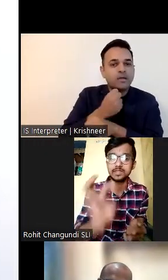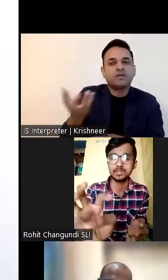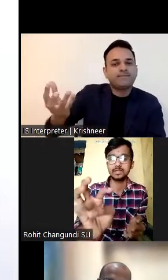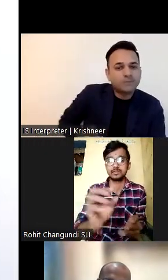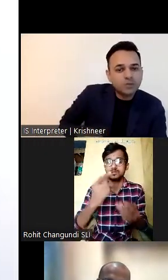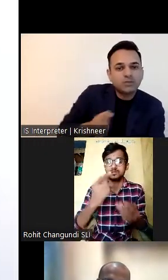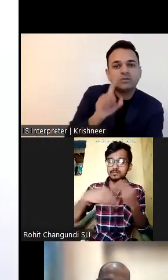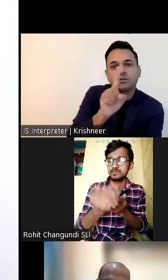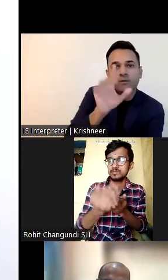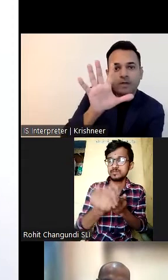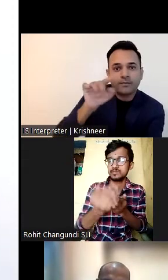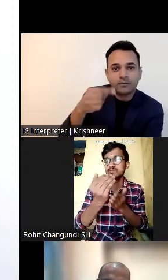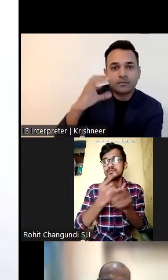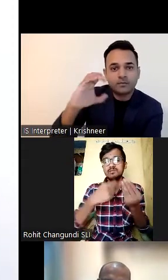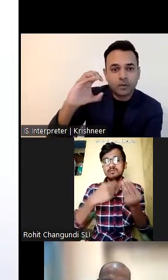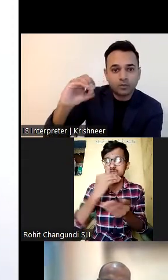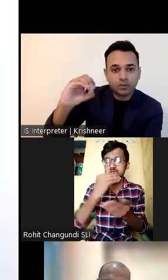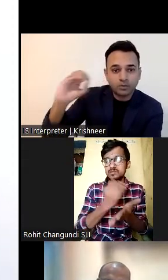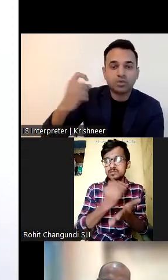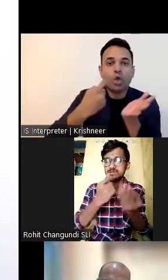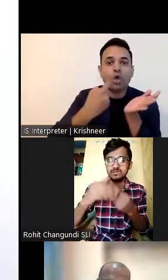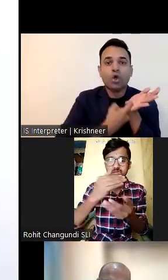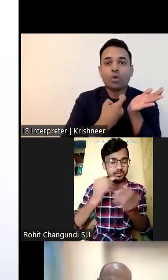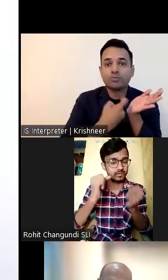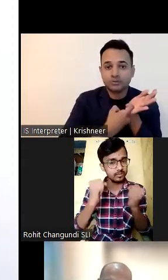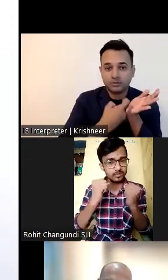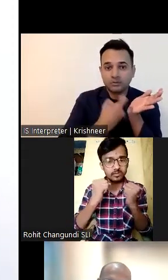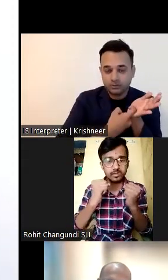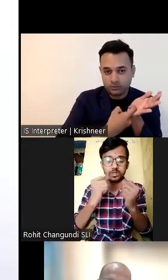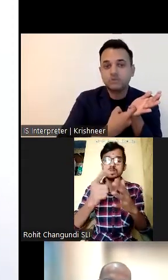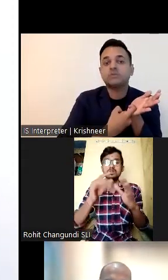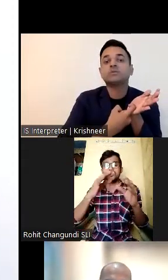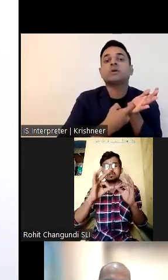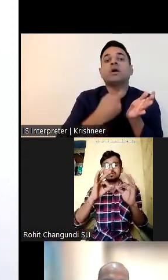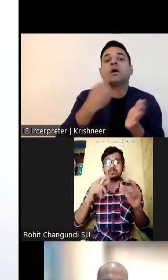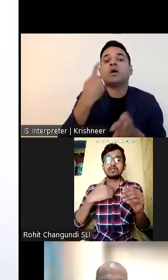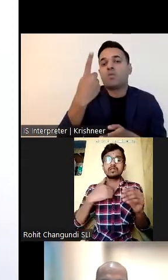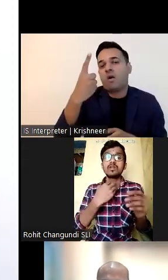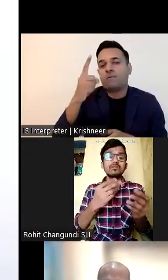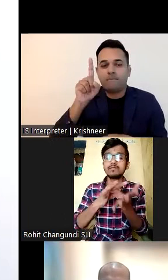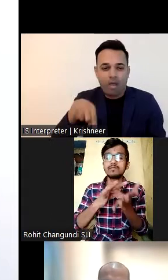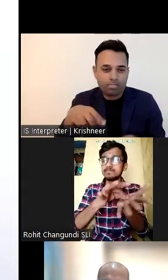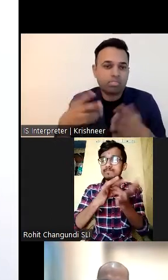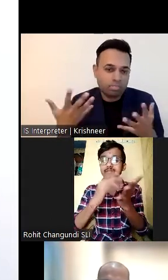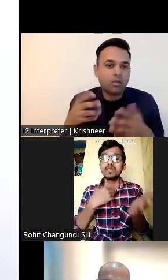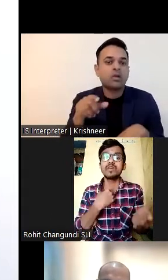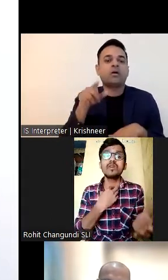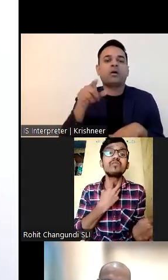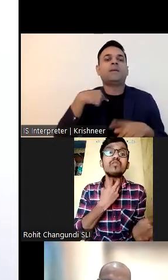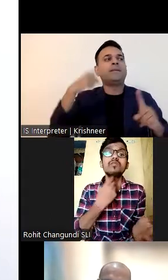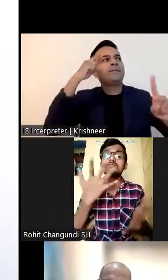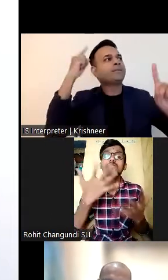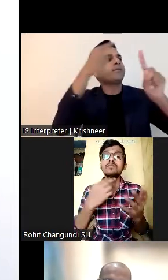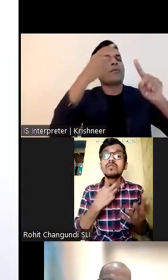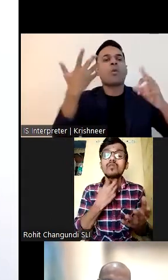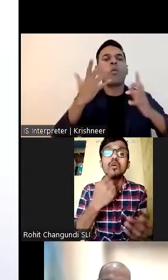order to support my family and also save for my sister's marriage. I came across a pamphlet on a social media